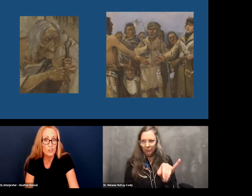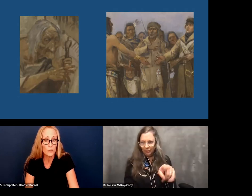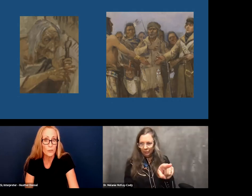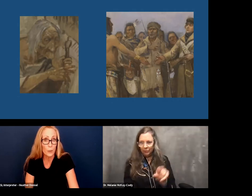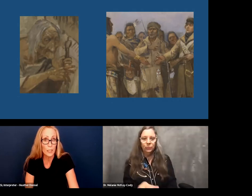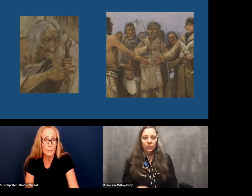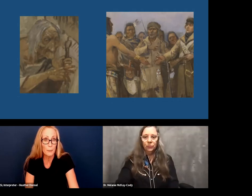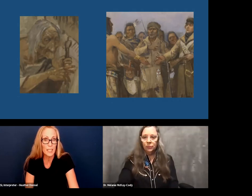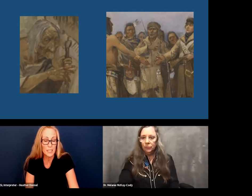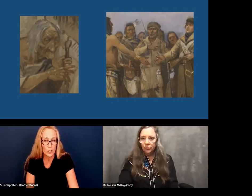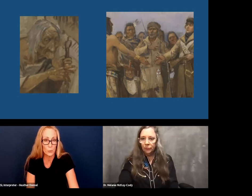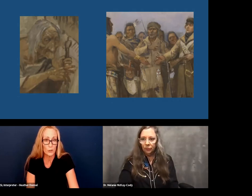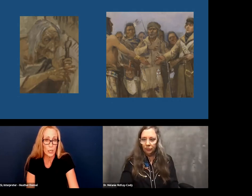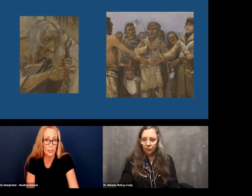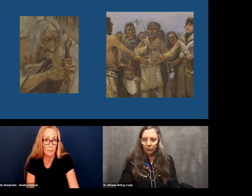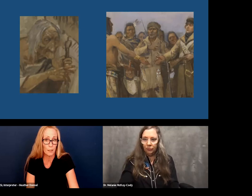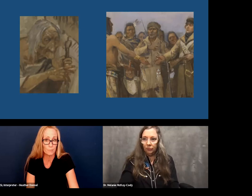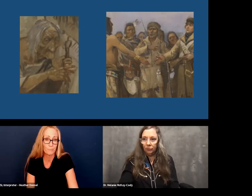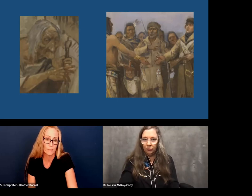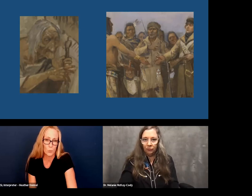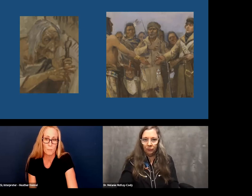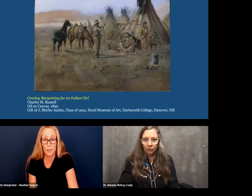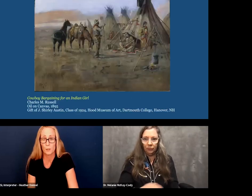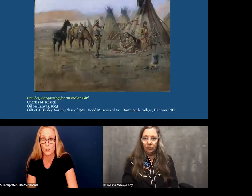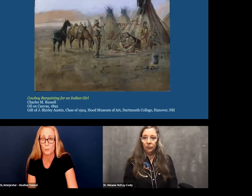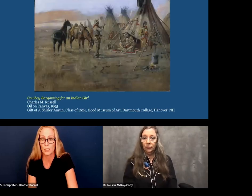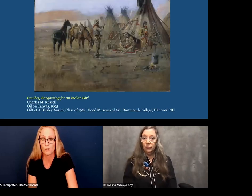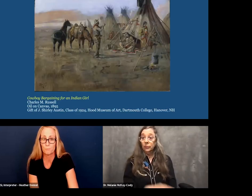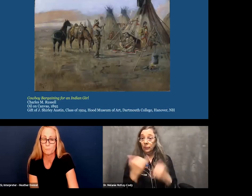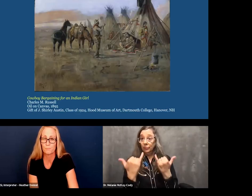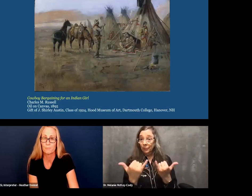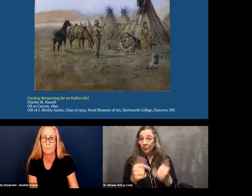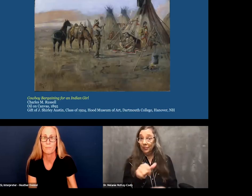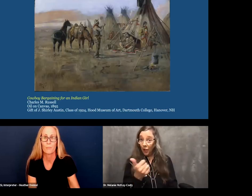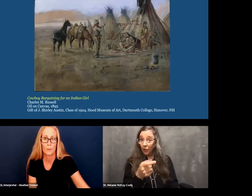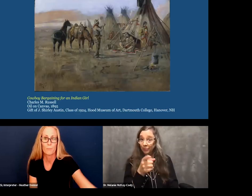conversation over there. We need to be paying attention to what they're talking about. That's one possible interpretation.